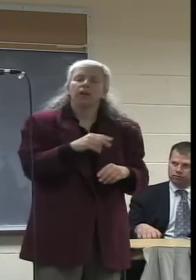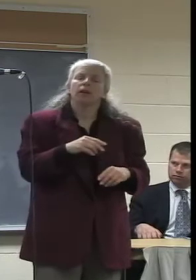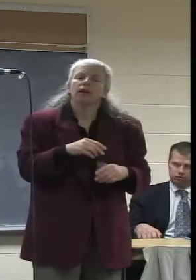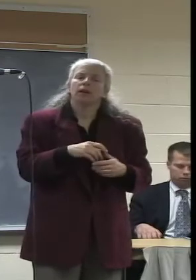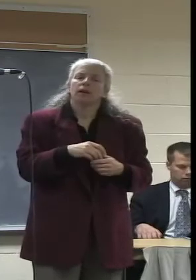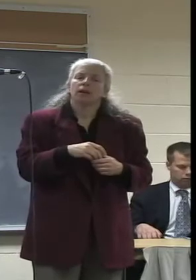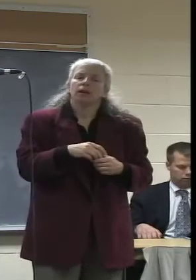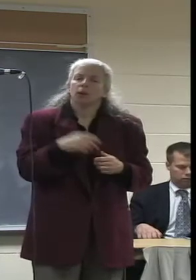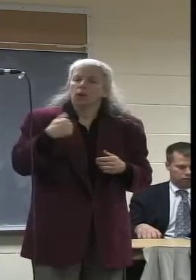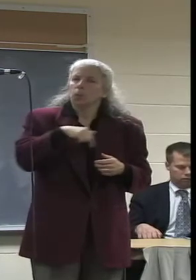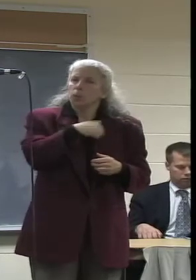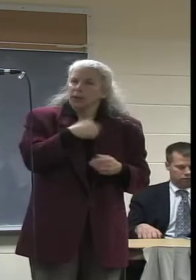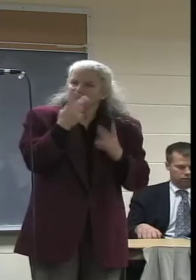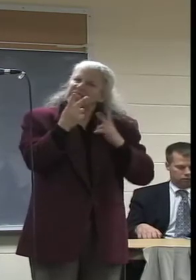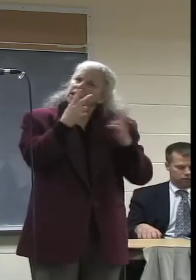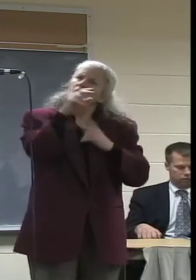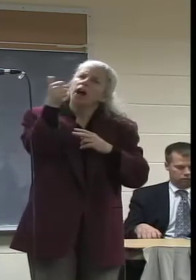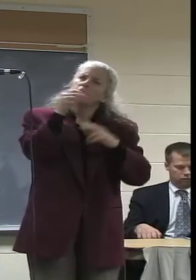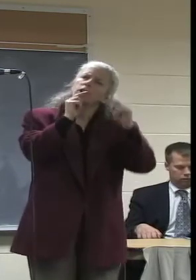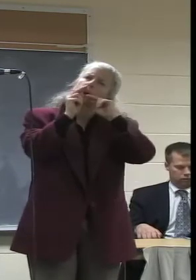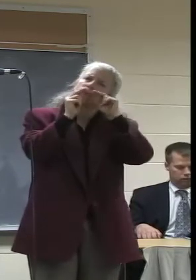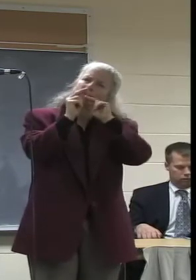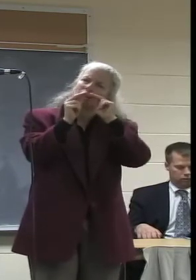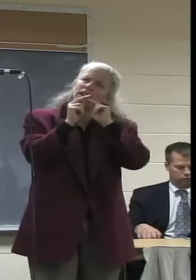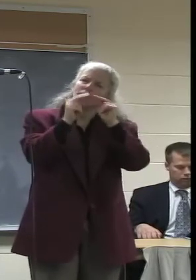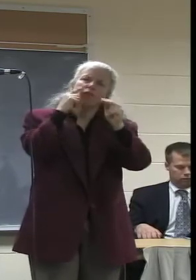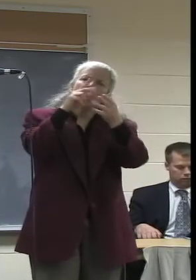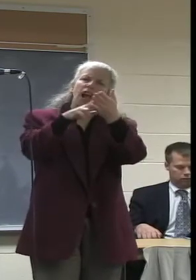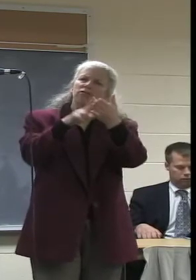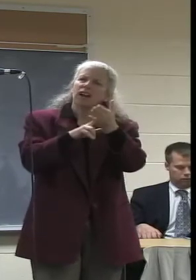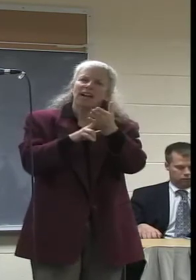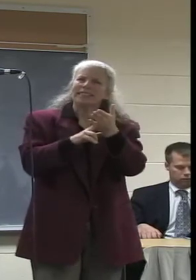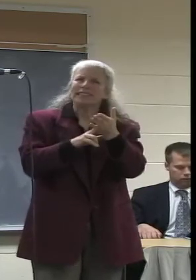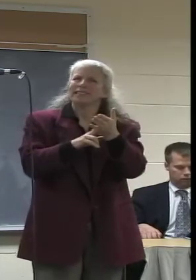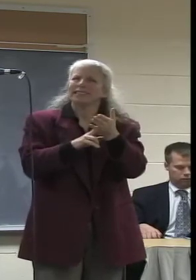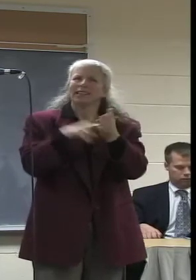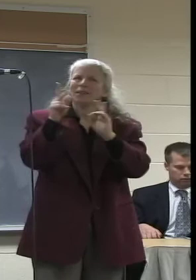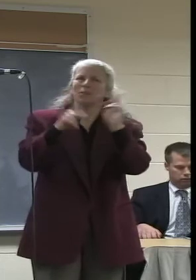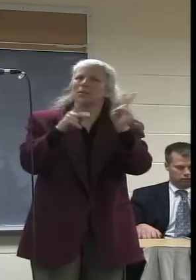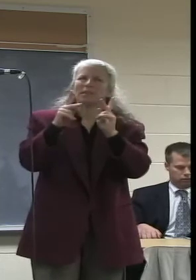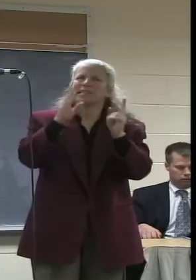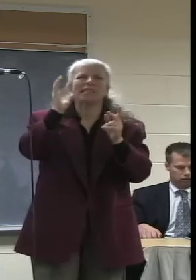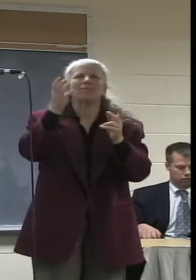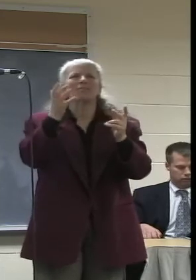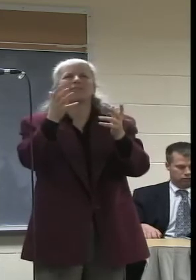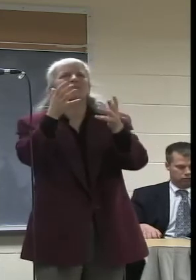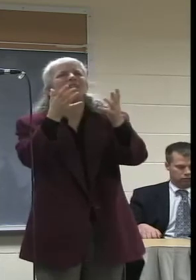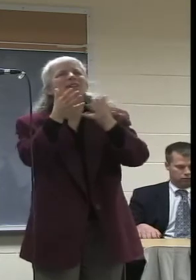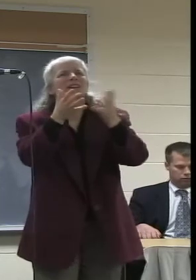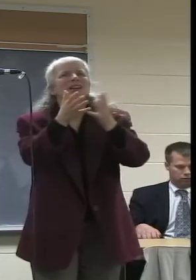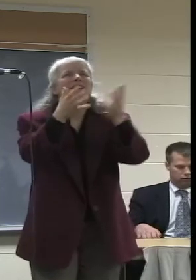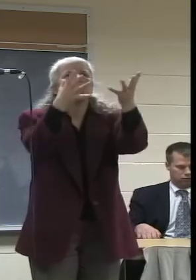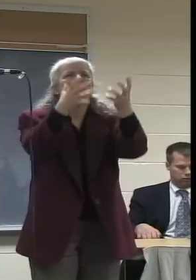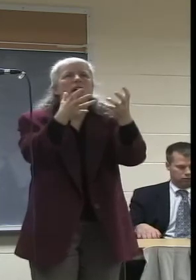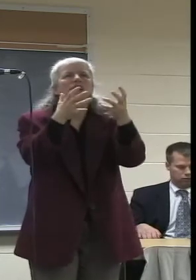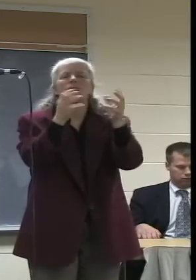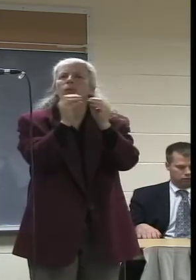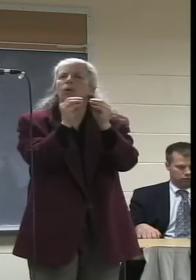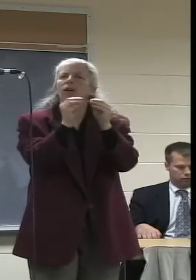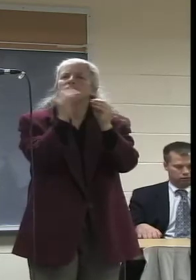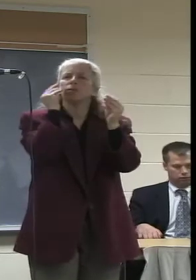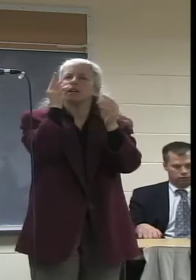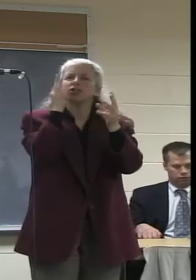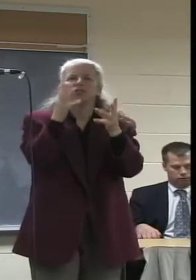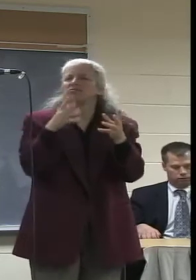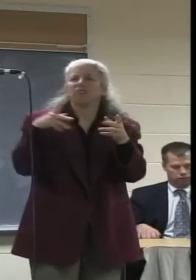similar contract negotiations go poorly in other places, cutting off people's access to the tools to make their stories heard and limiting the